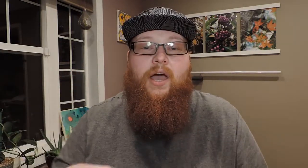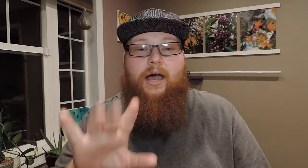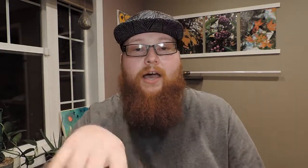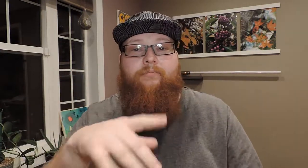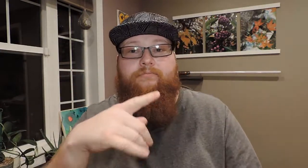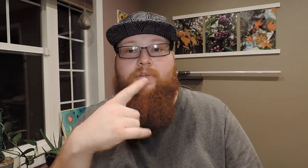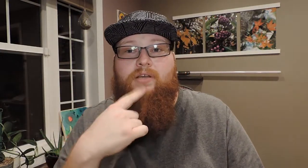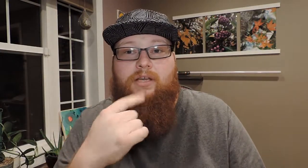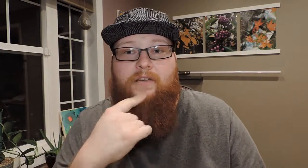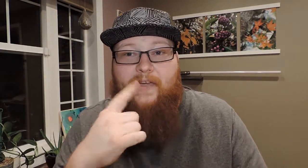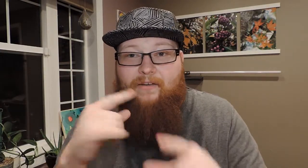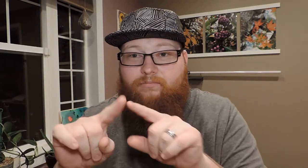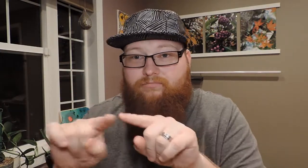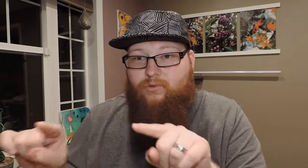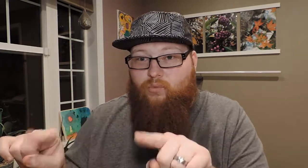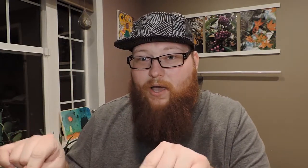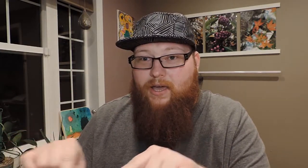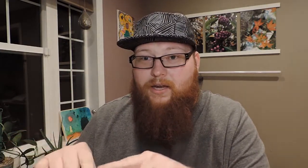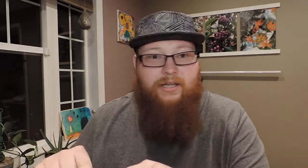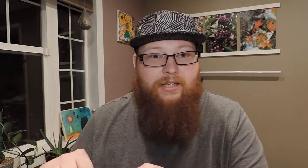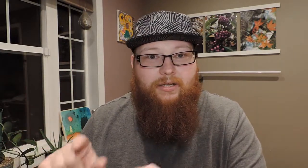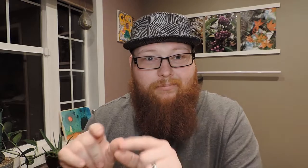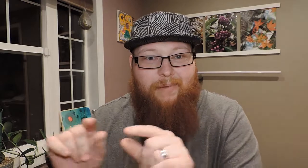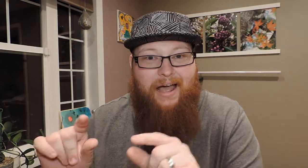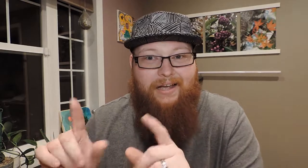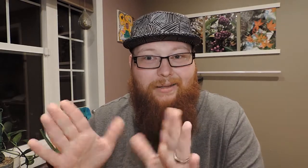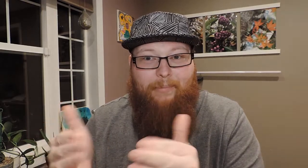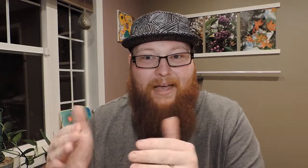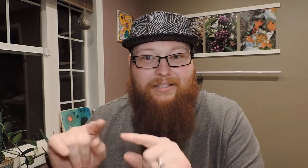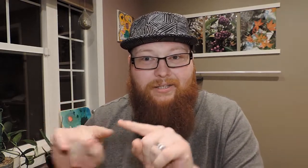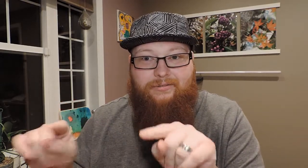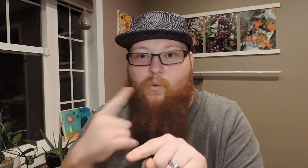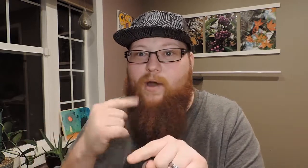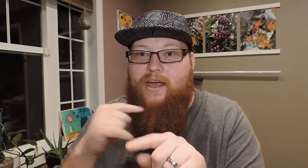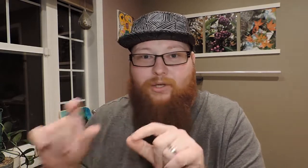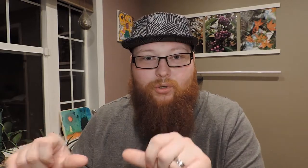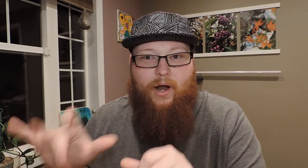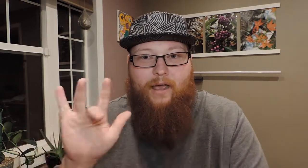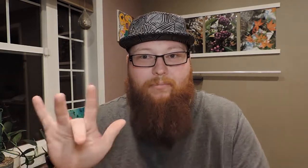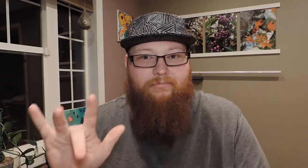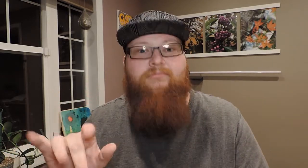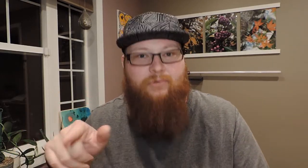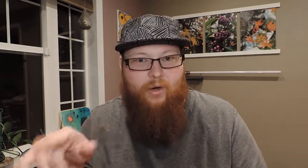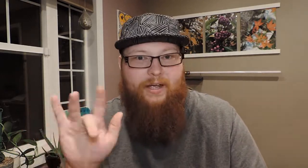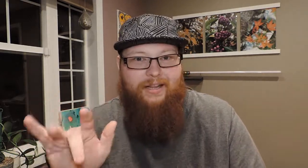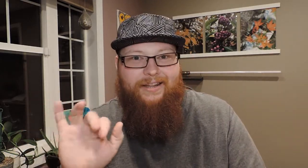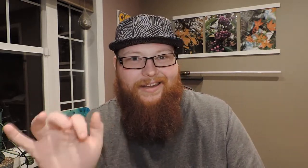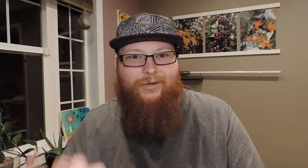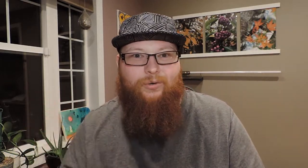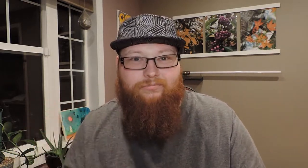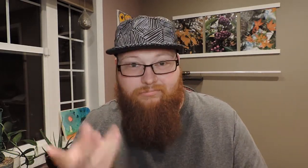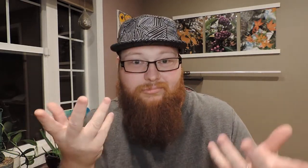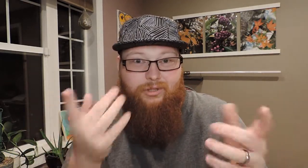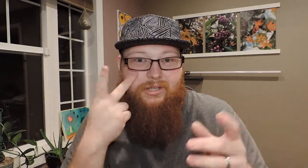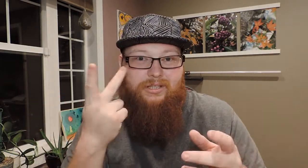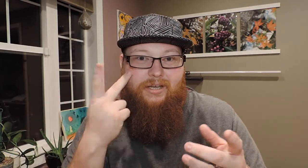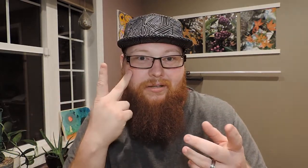Um, if that red box, red subscribe, go ahead and click that, too. And you can see,